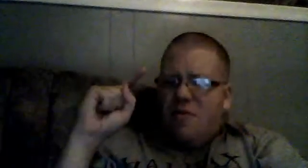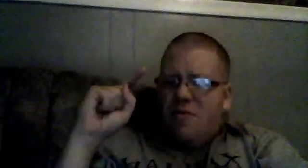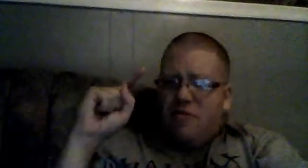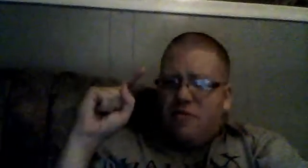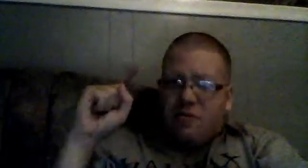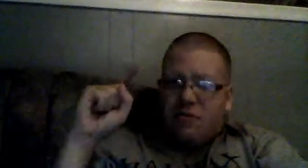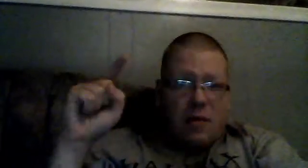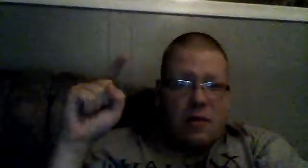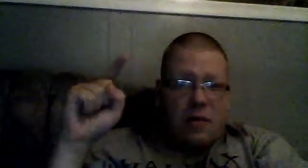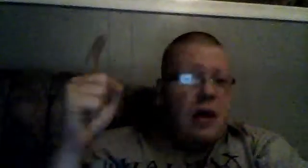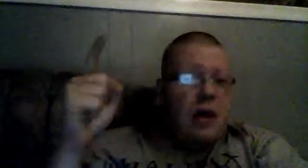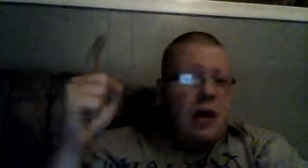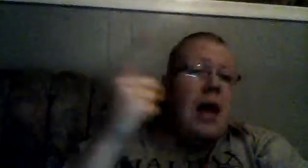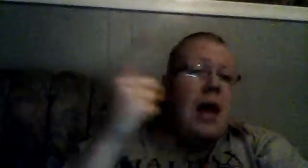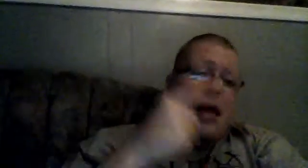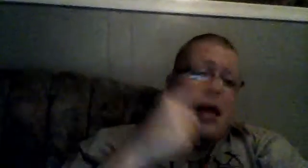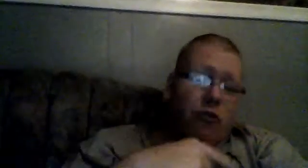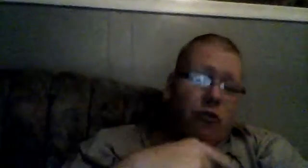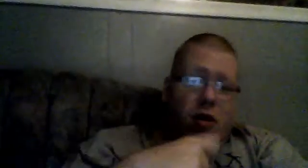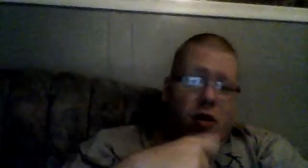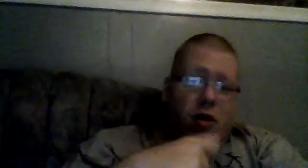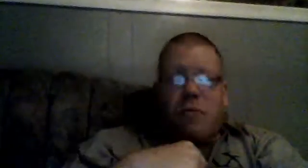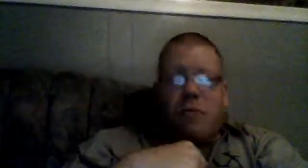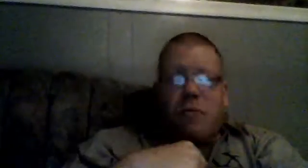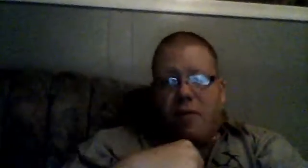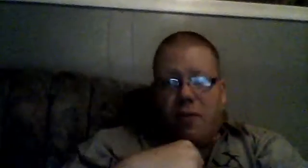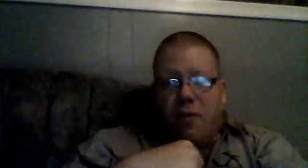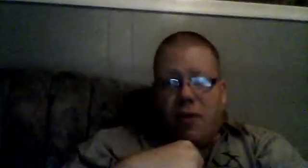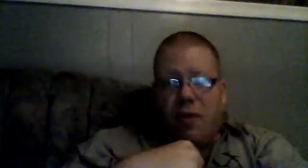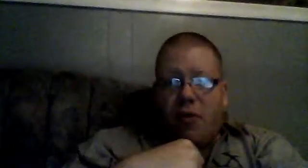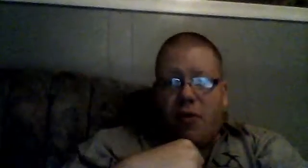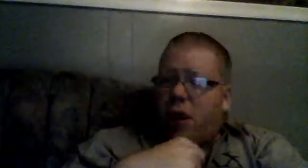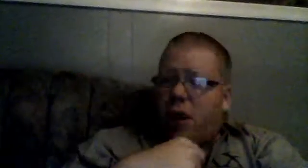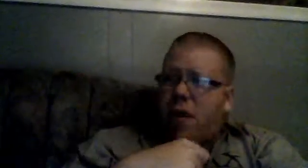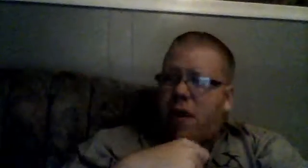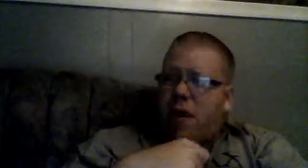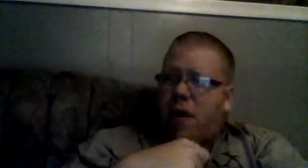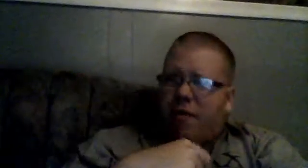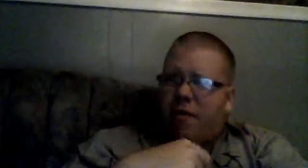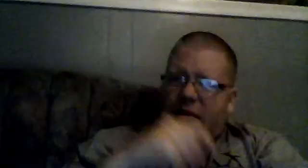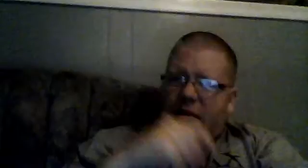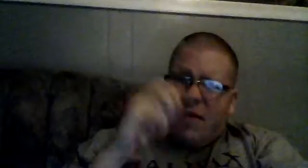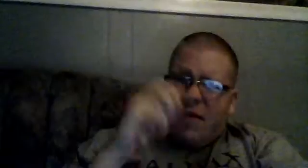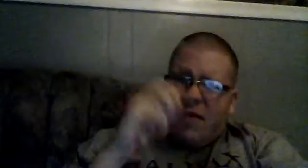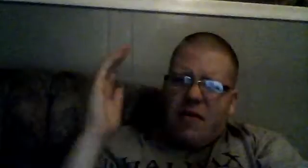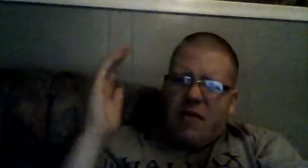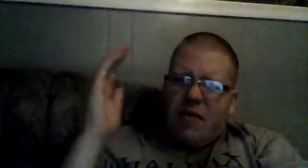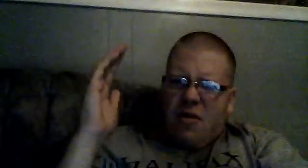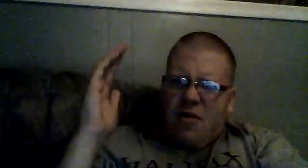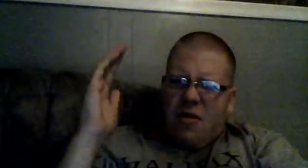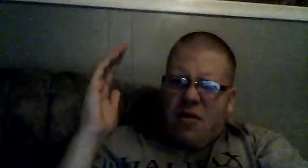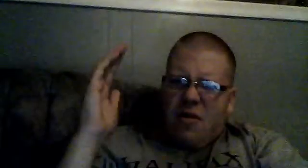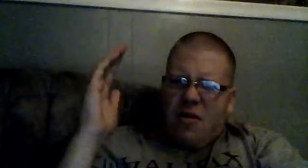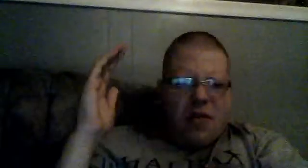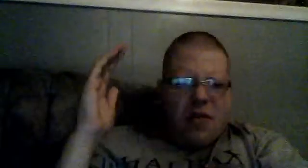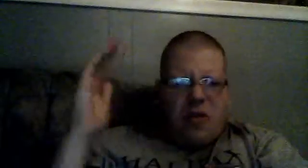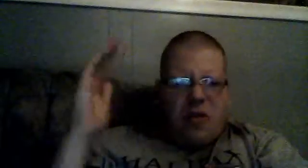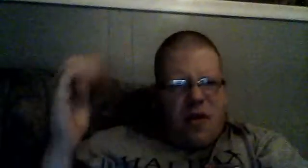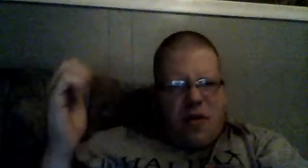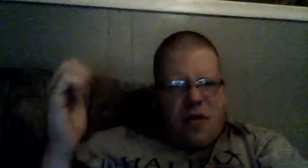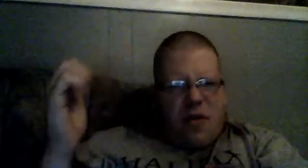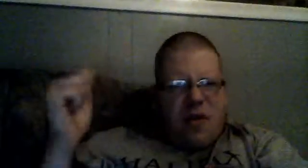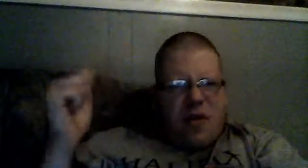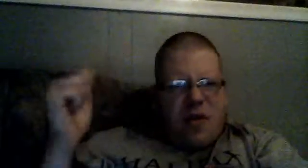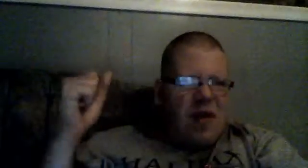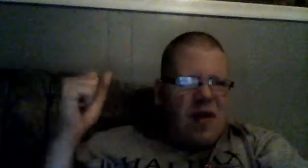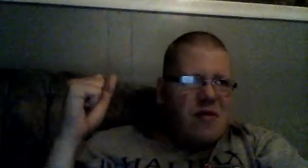and film, soccer practice, they're getting groceries, they're